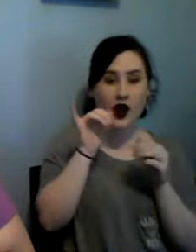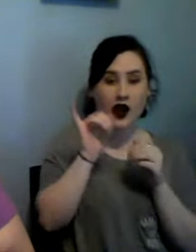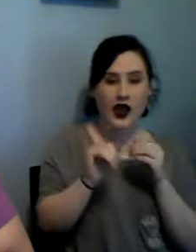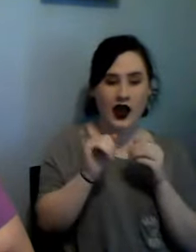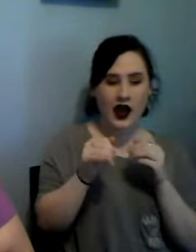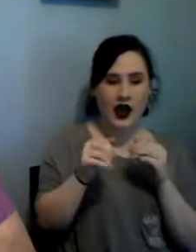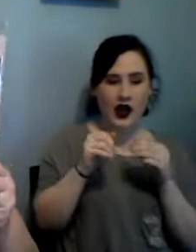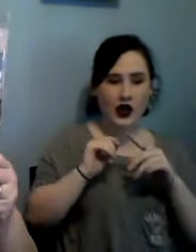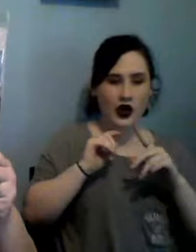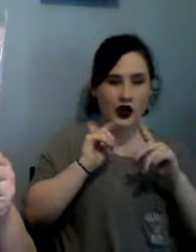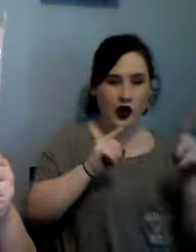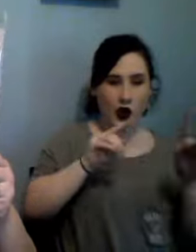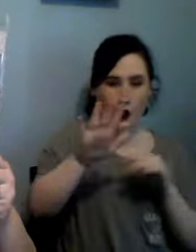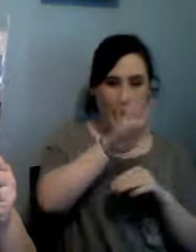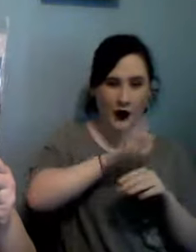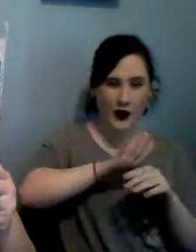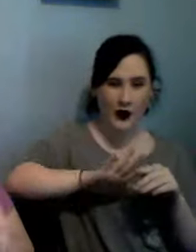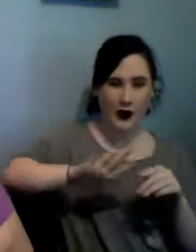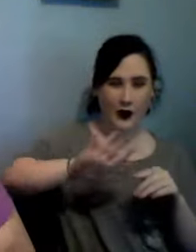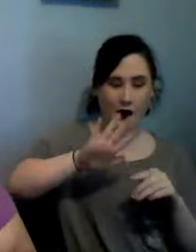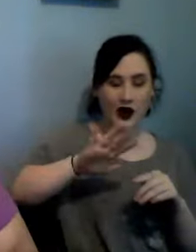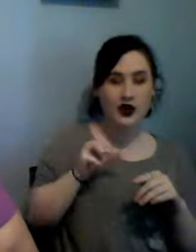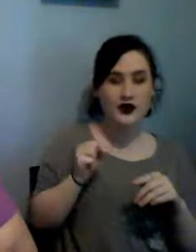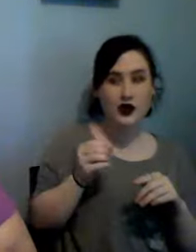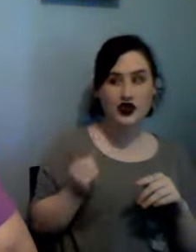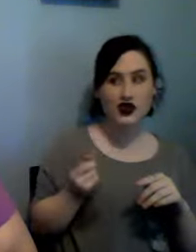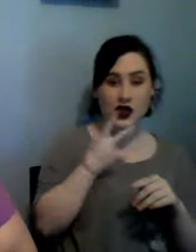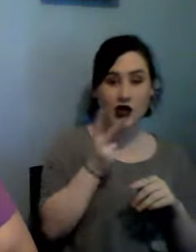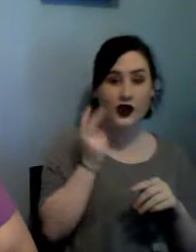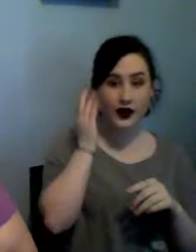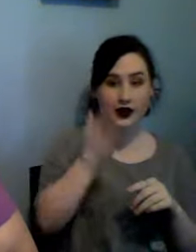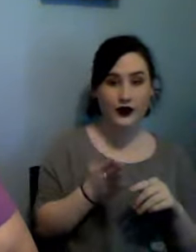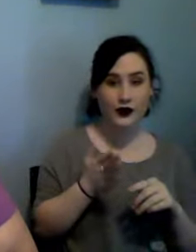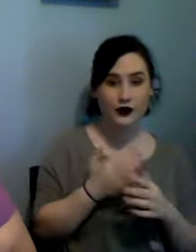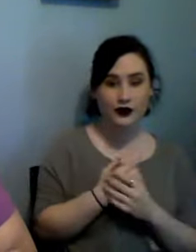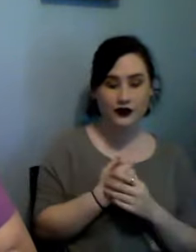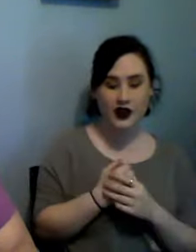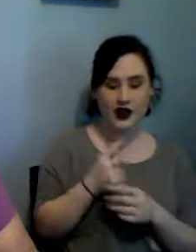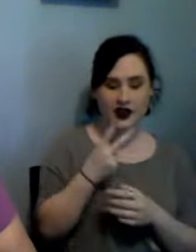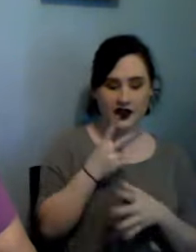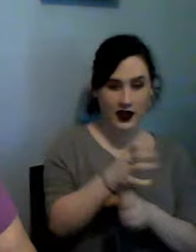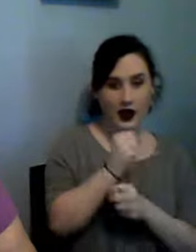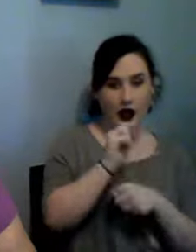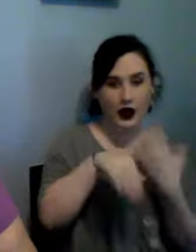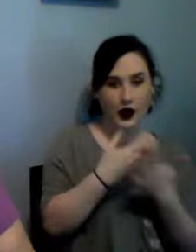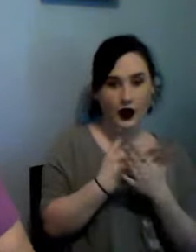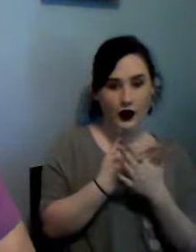looking forward to getting the rest of those I'll probably be doing it one of my